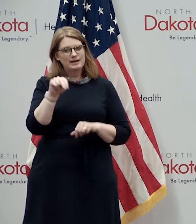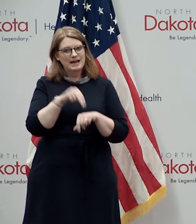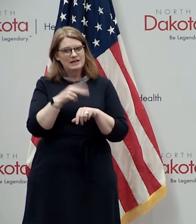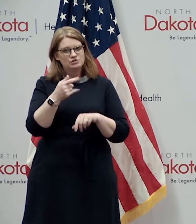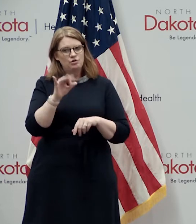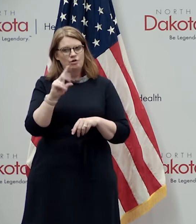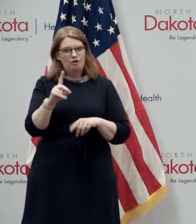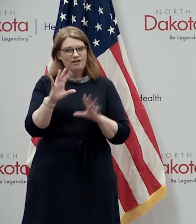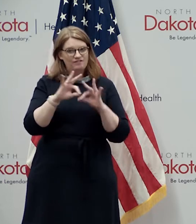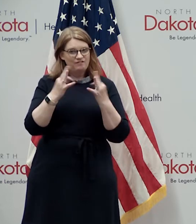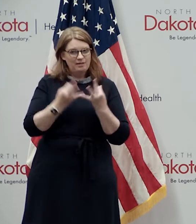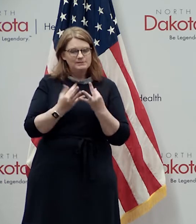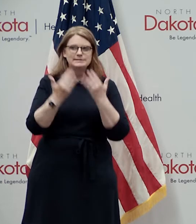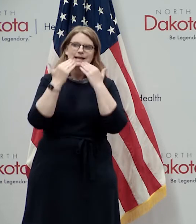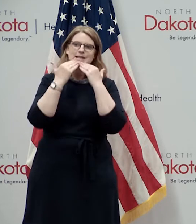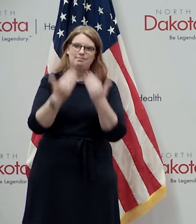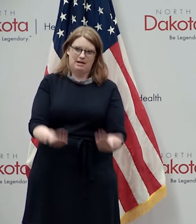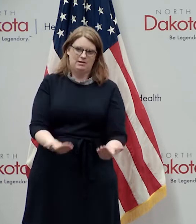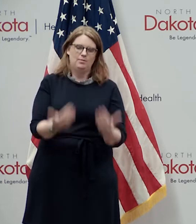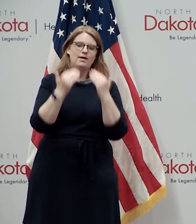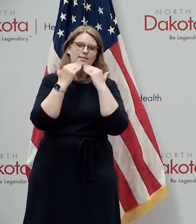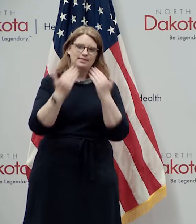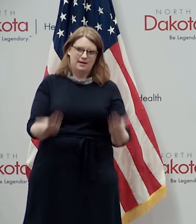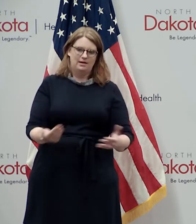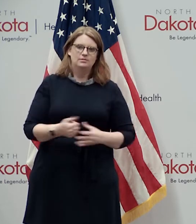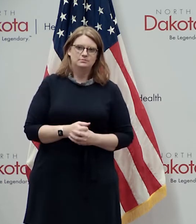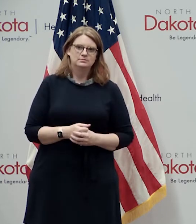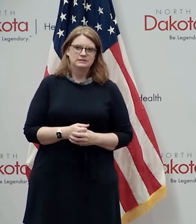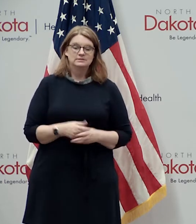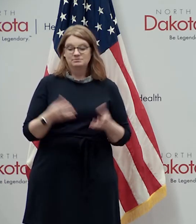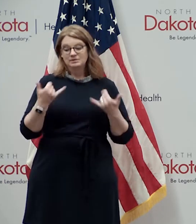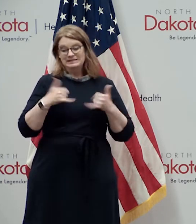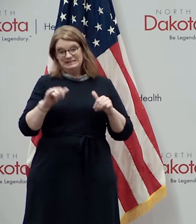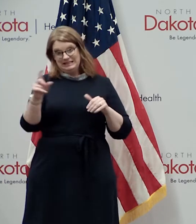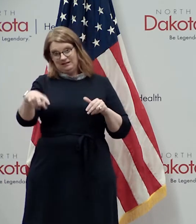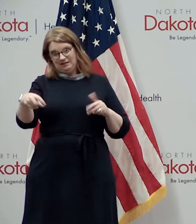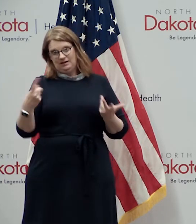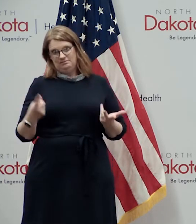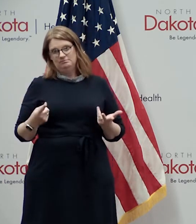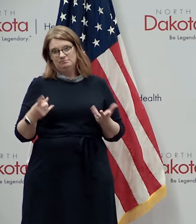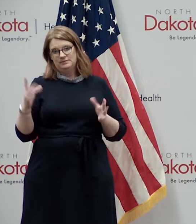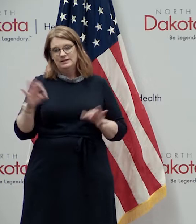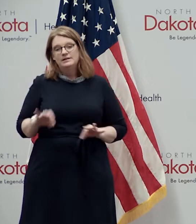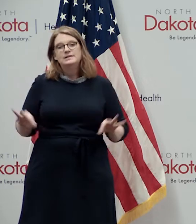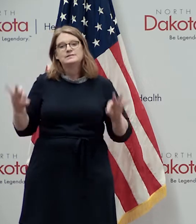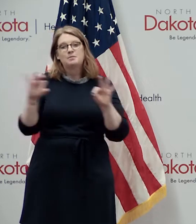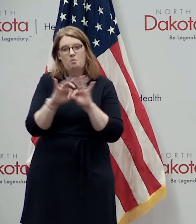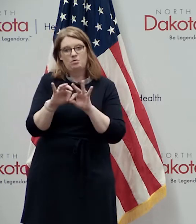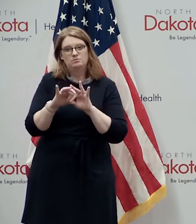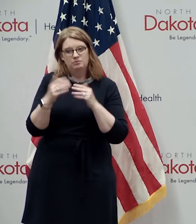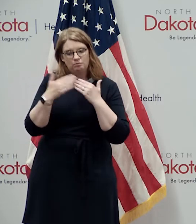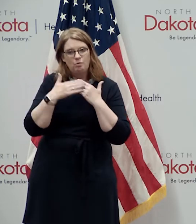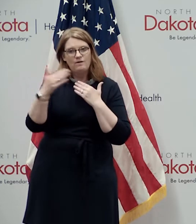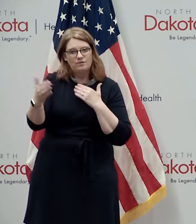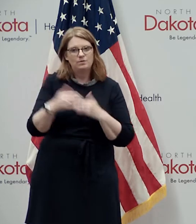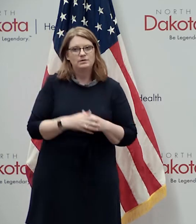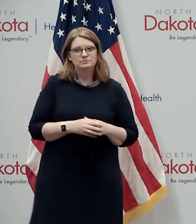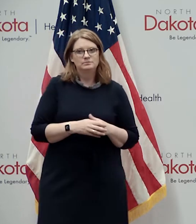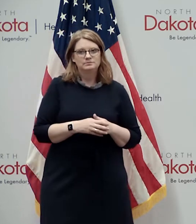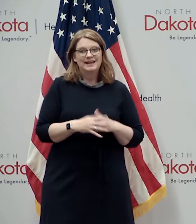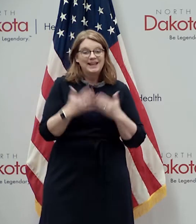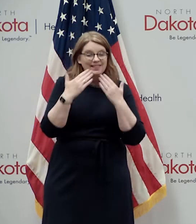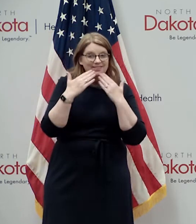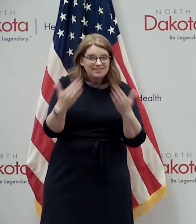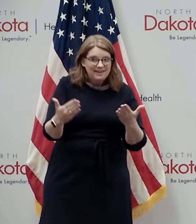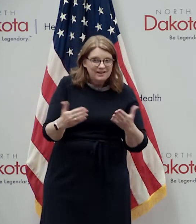their families for helping us get through this and uh we we still need you you're an important role going through this going forward so again thanks for for what